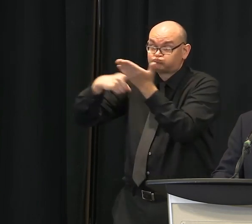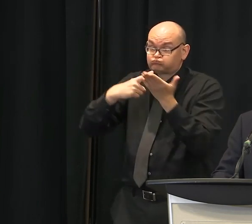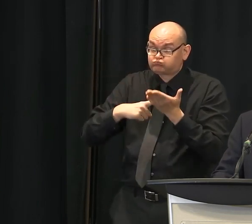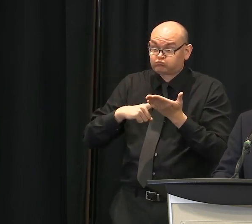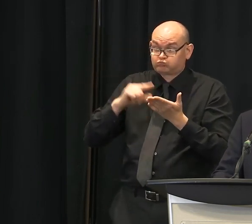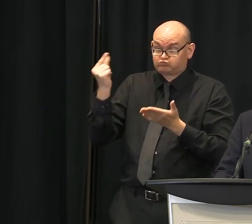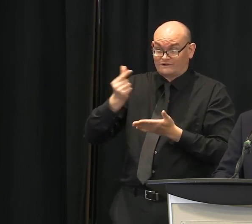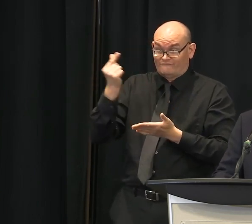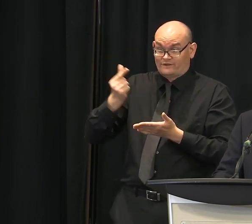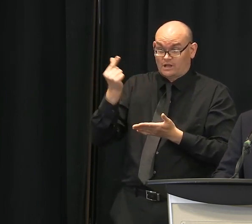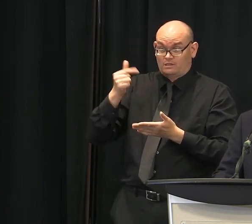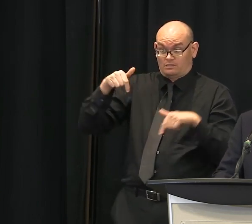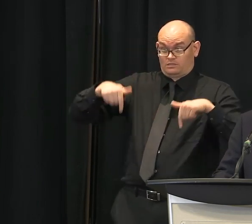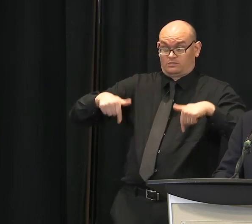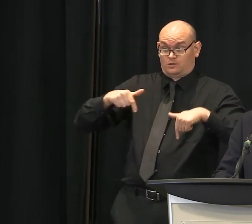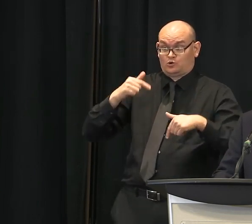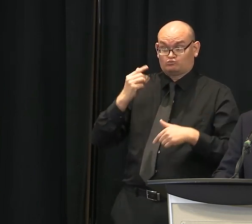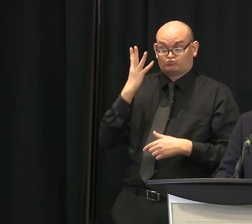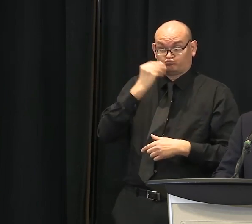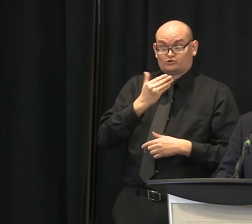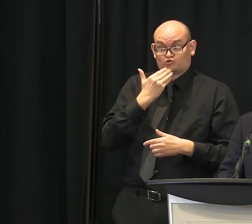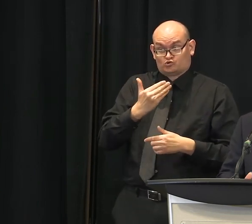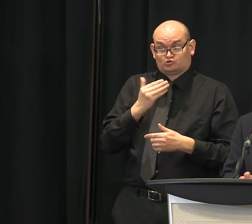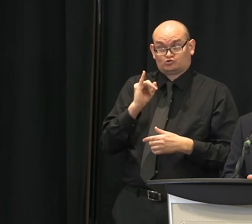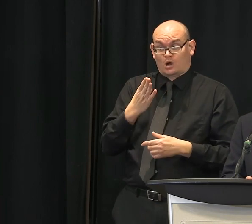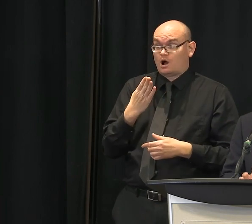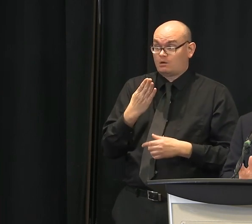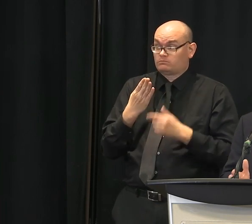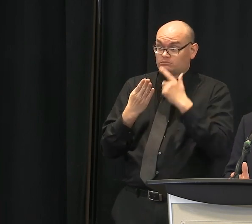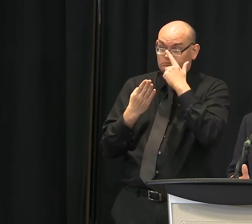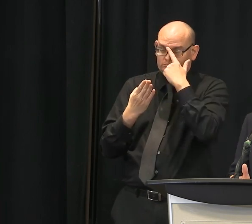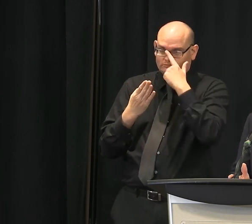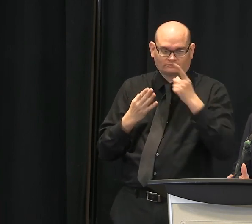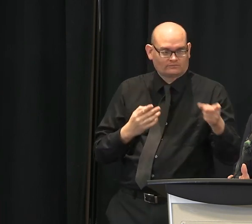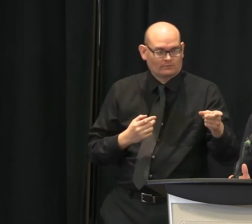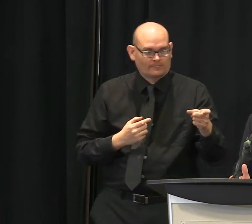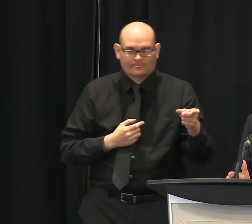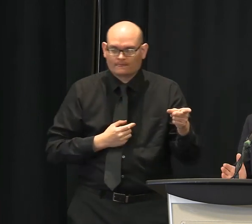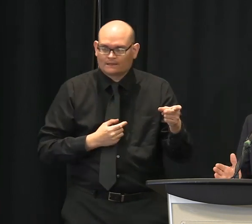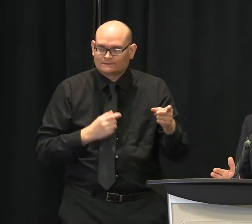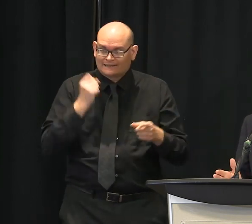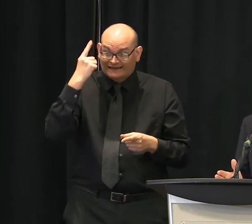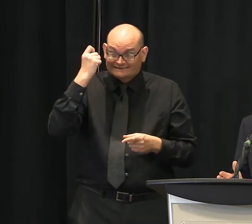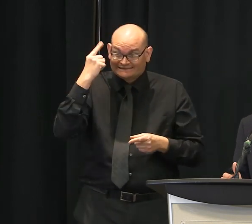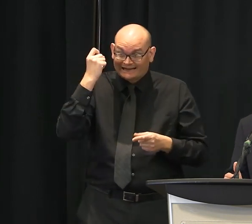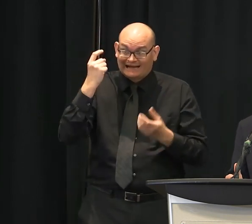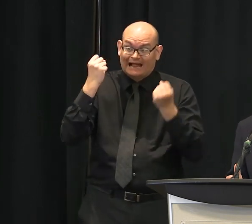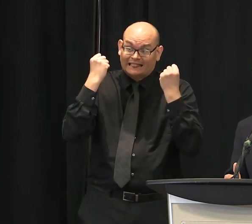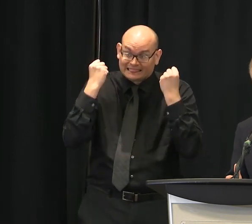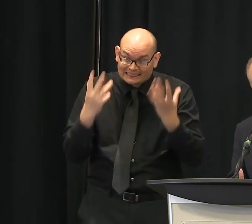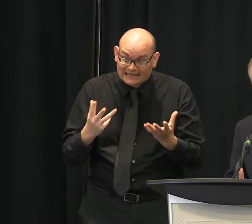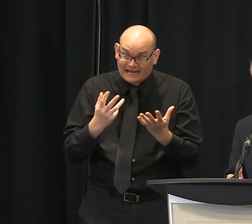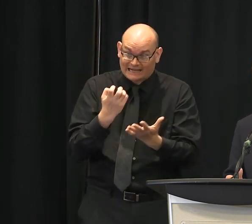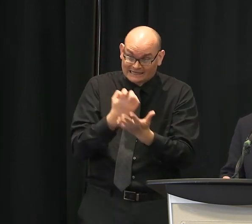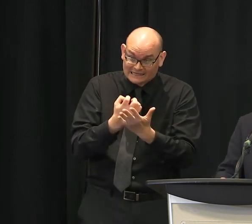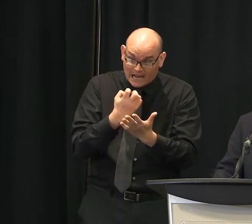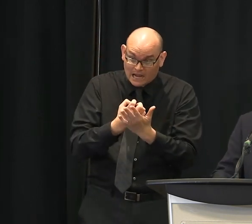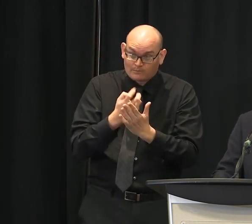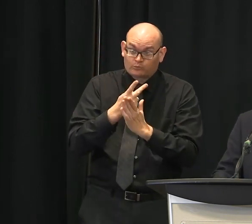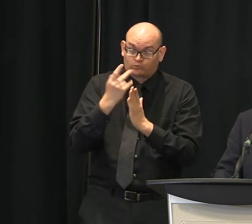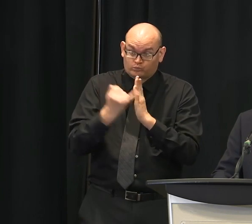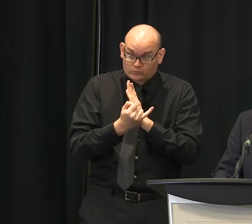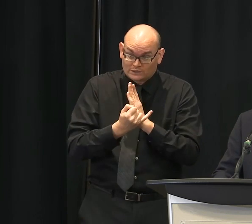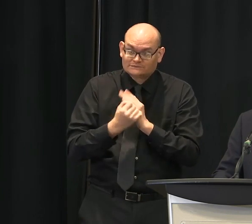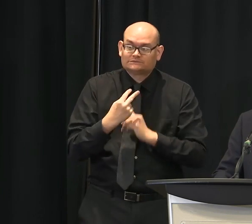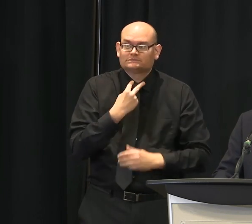our large capital projects are having to be delayed because many of them are based on hospitality taxes, which is food and beverage tax, and that has gone down